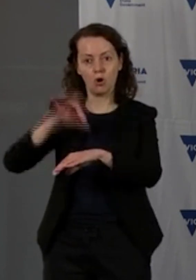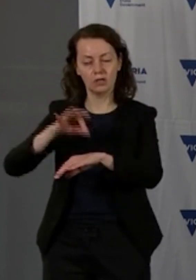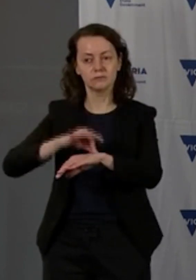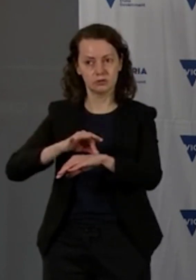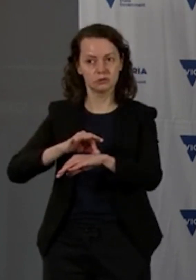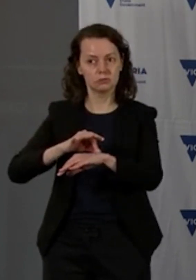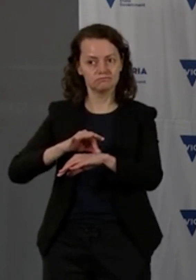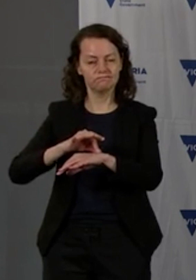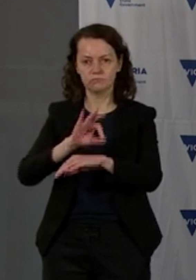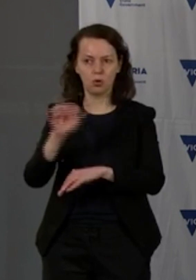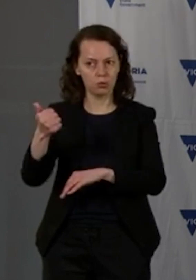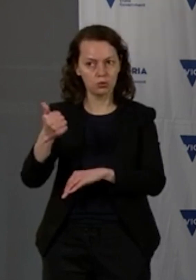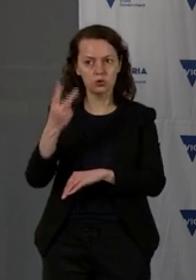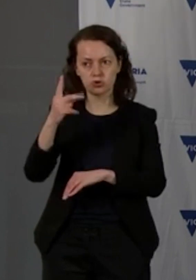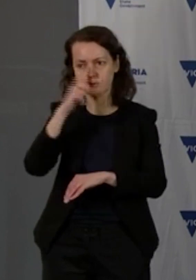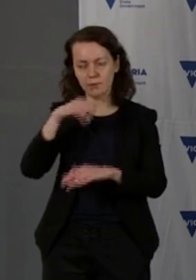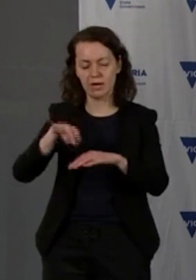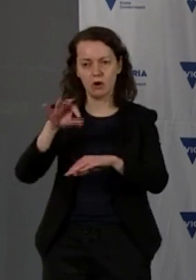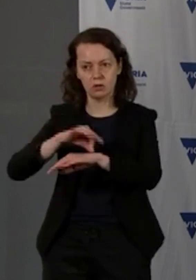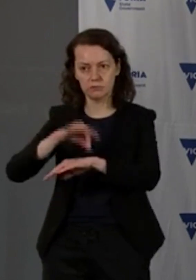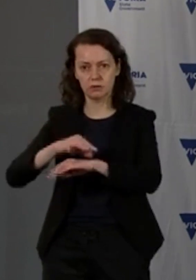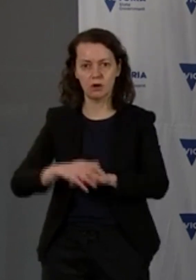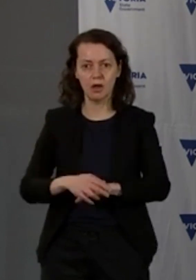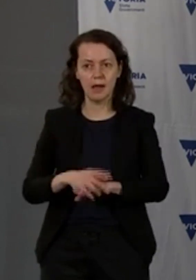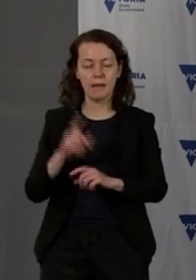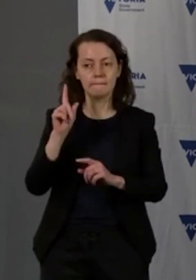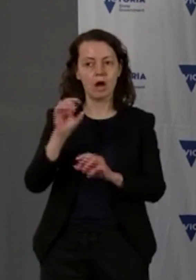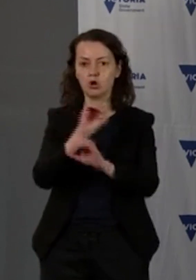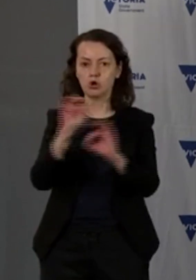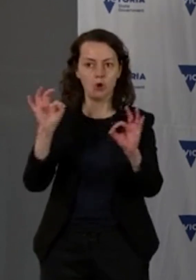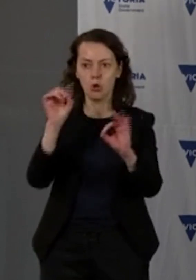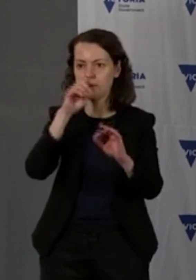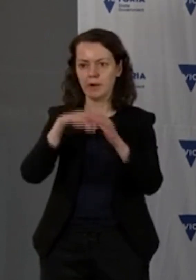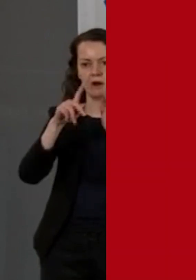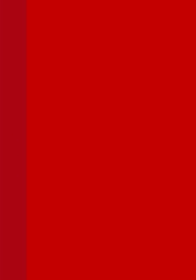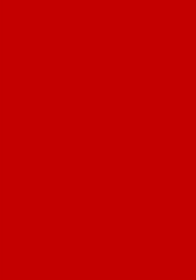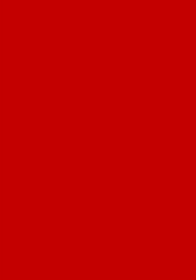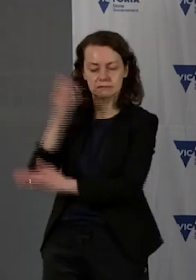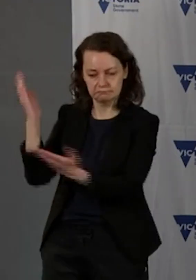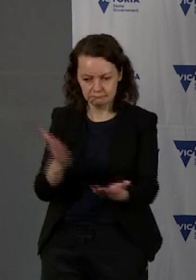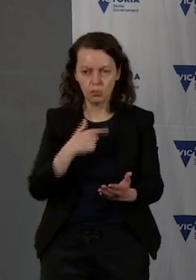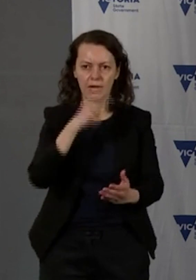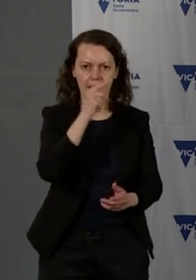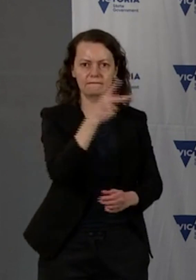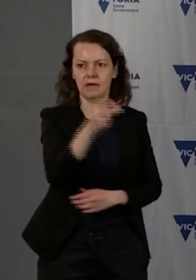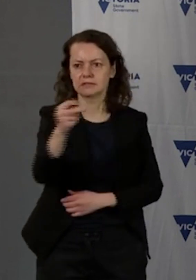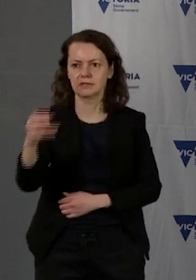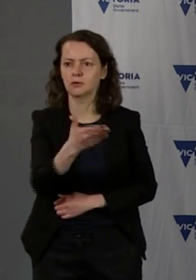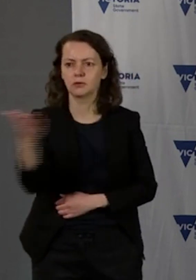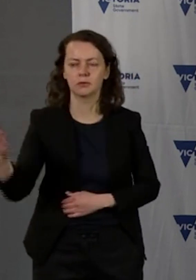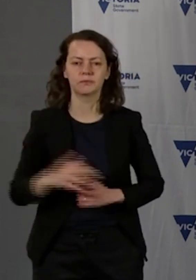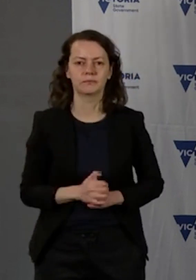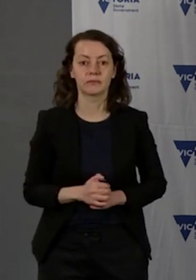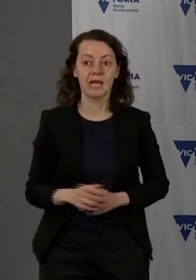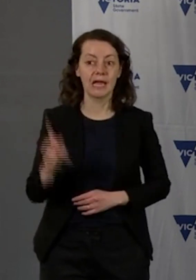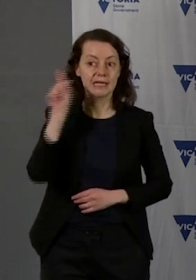and for the first time in quite some time no one in ICU. Yesterday was day